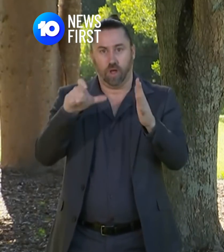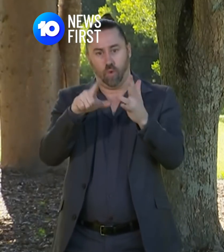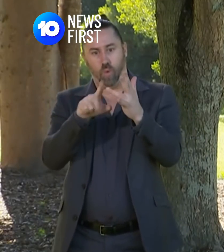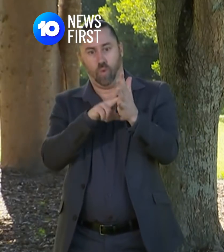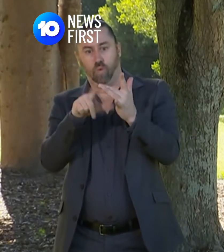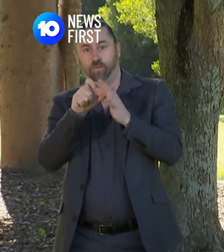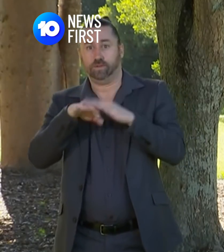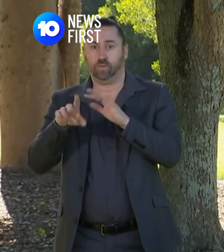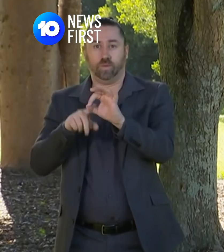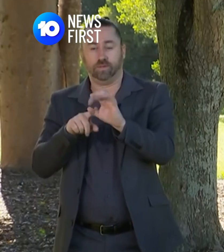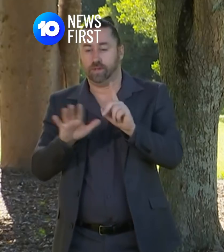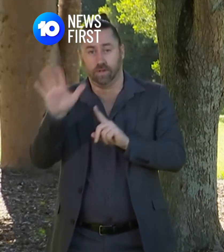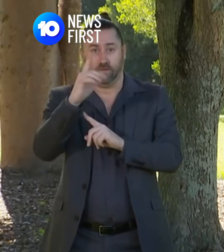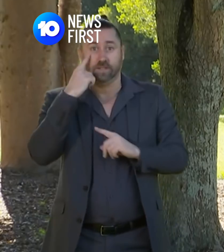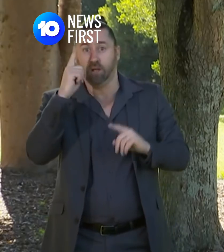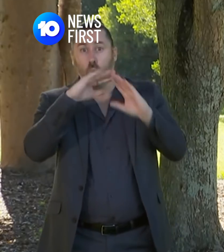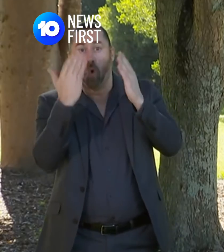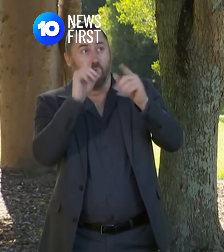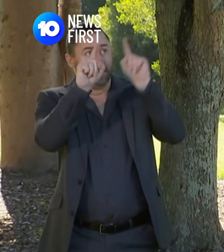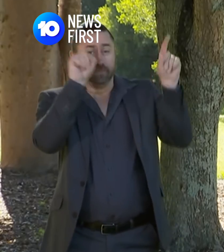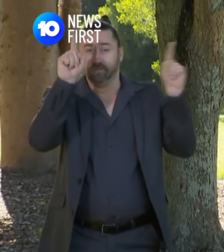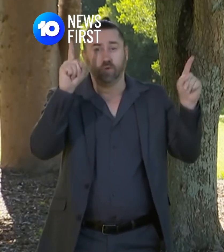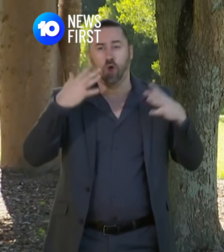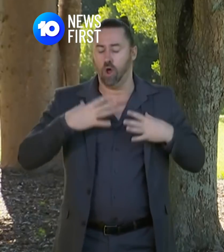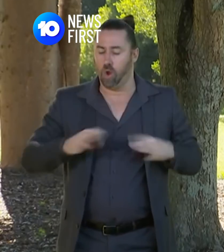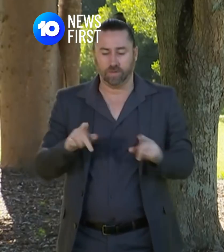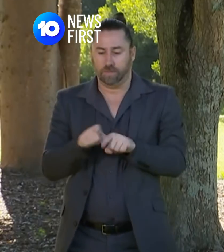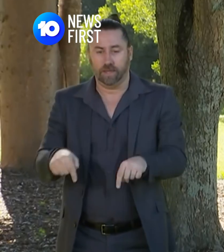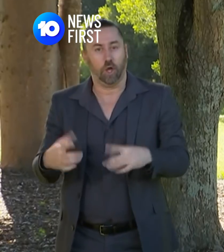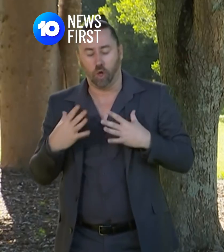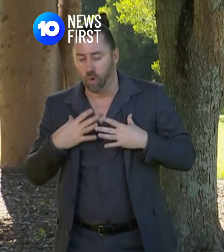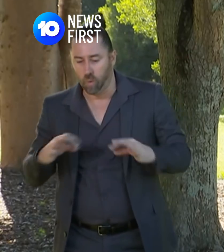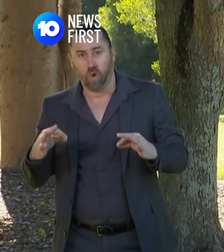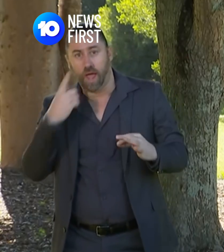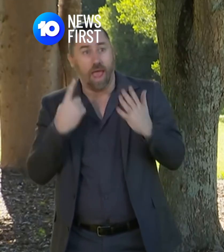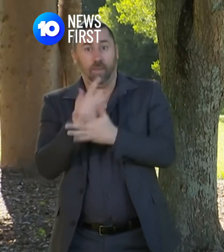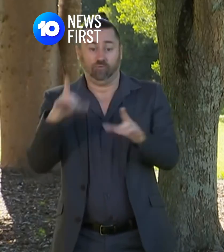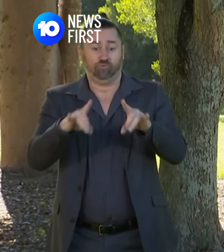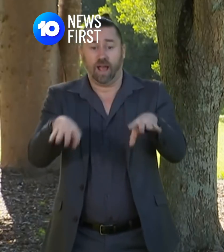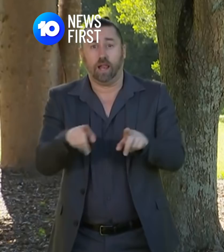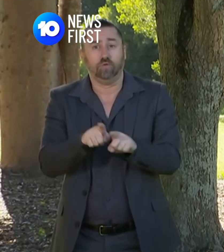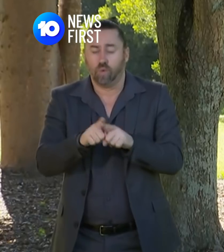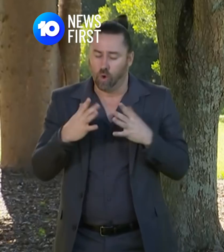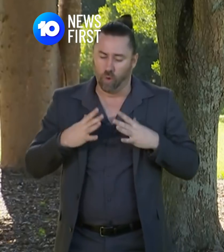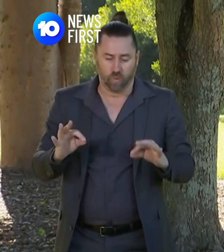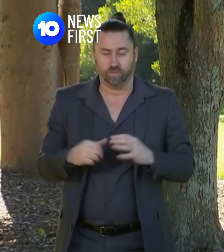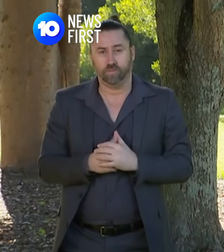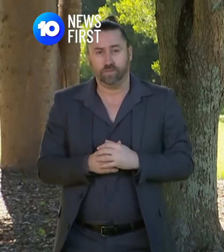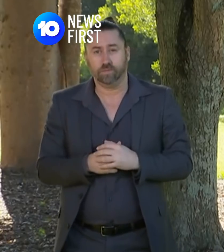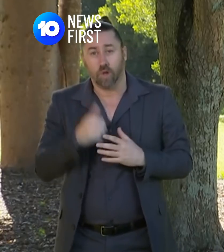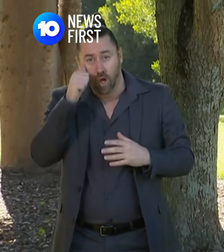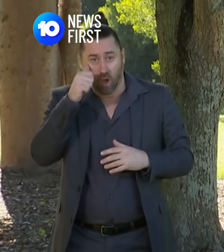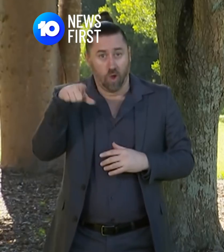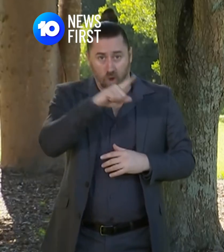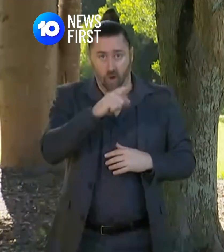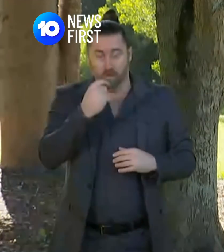We've seen what's happened in other countries, I don't want to see that happen to Queensland, I don't want to see that happen to Australia. I know this is a really